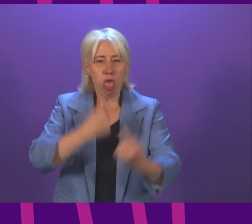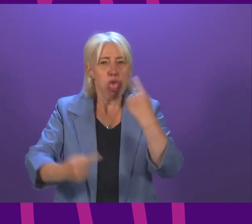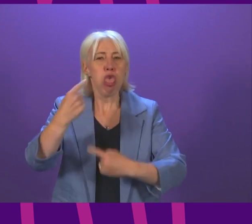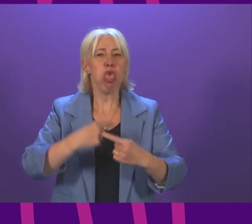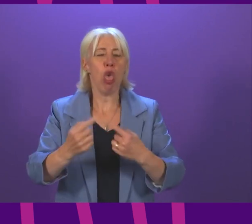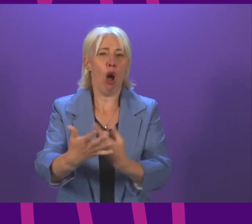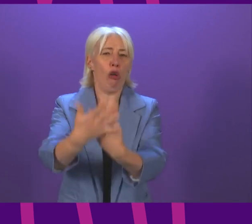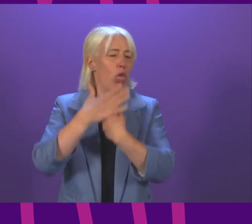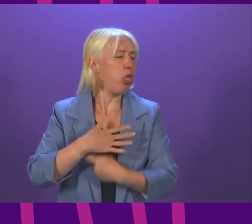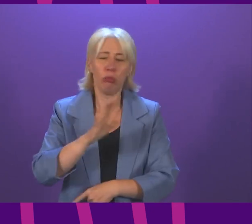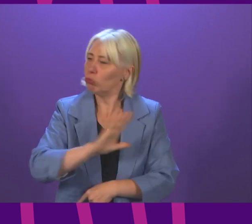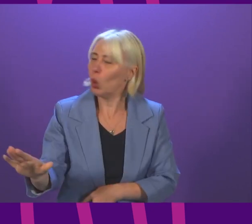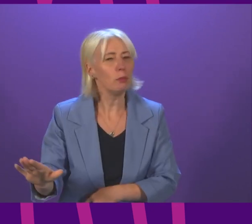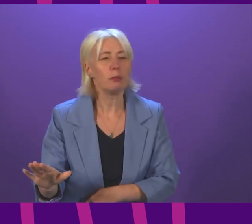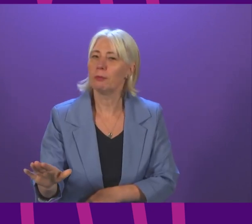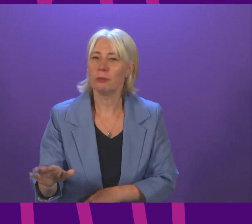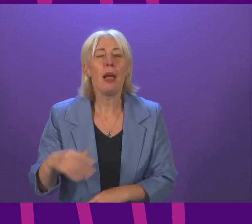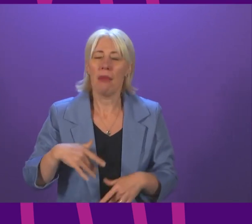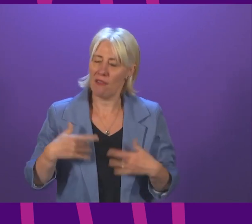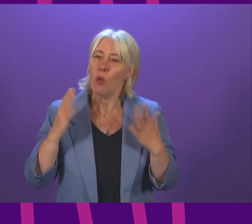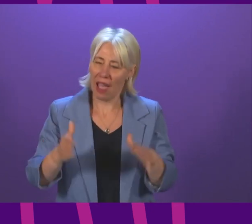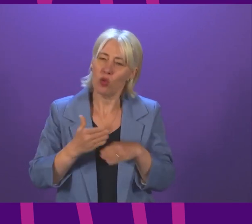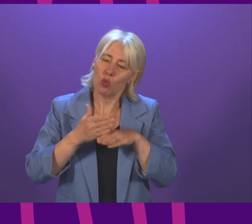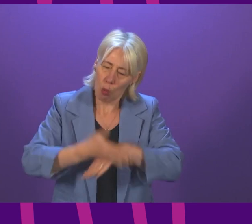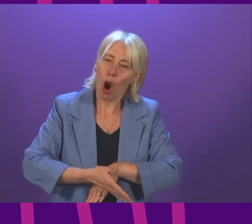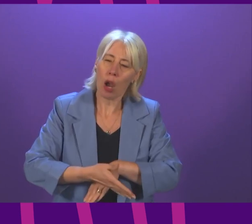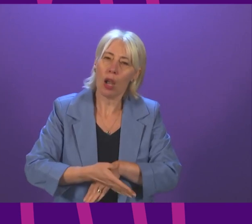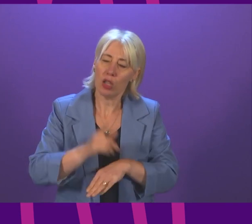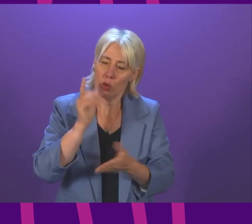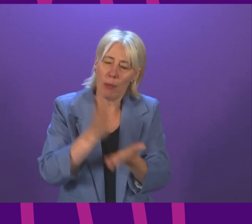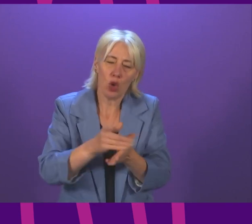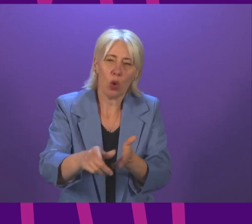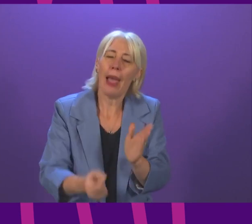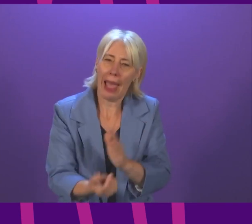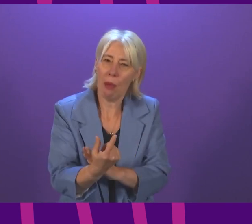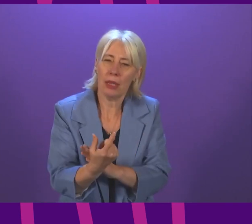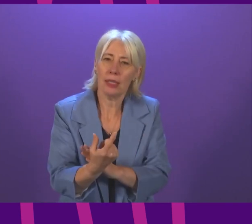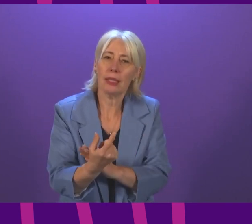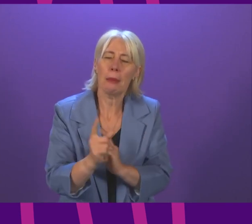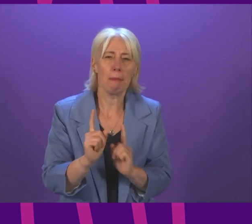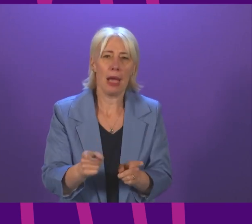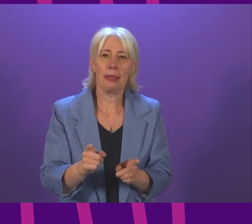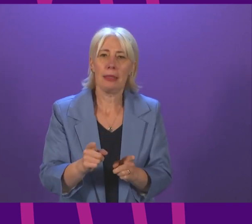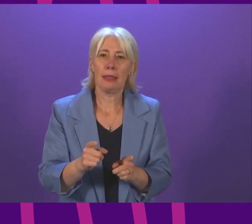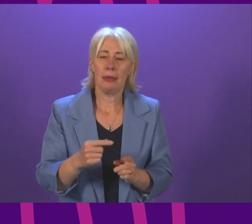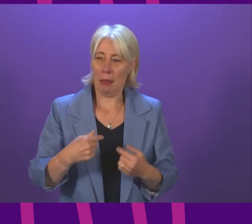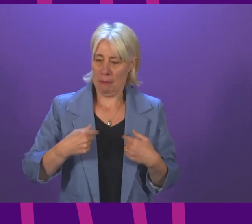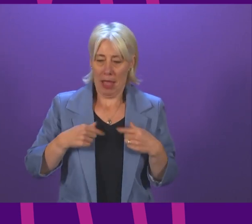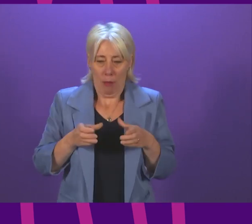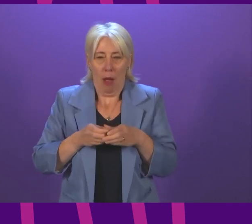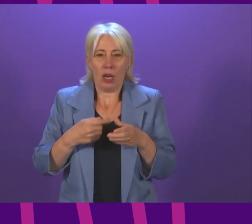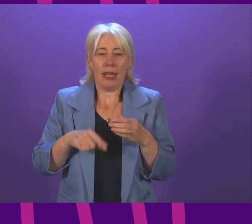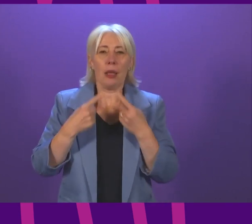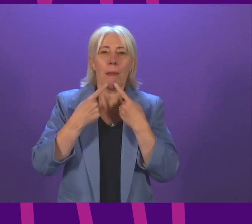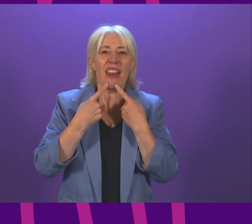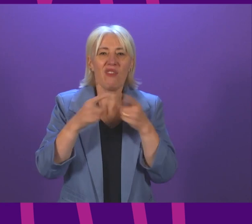harassment I do believe there is work to be done to make sure that that is the case and I think my party's manifesto